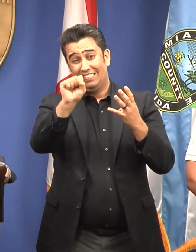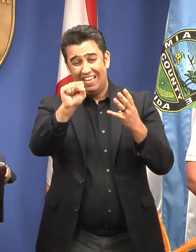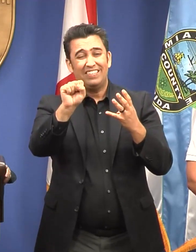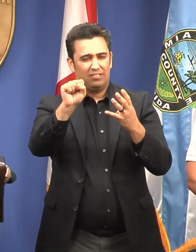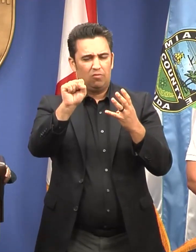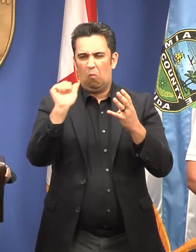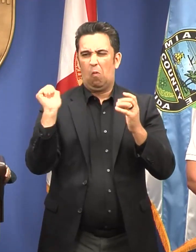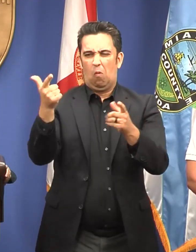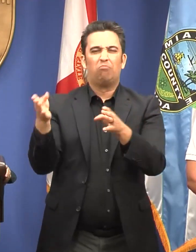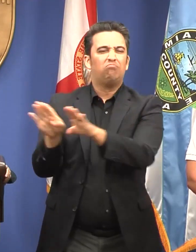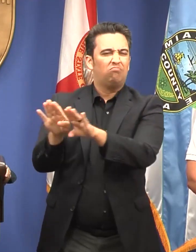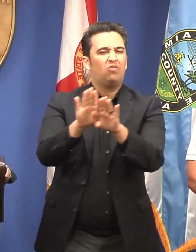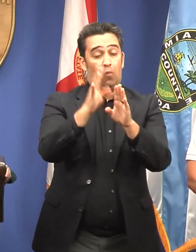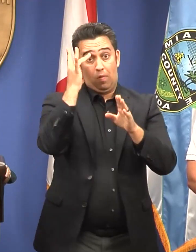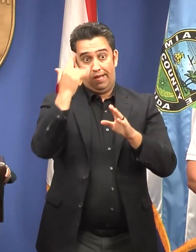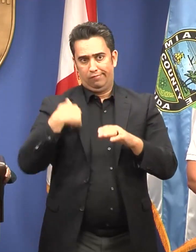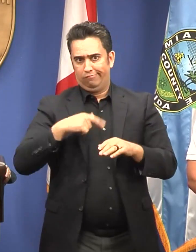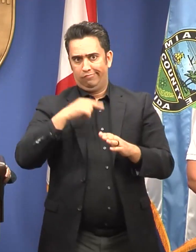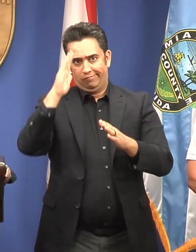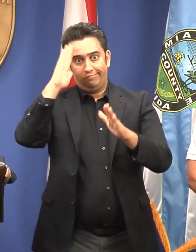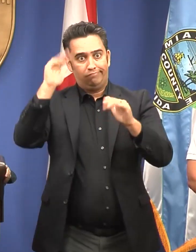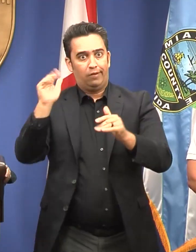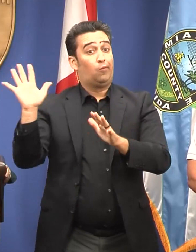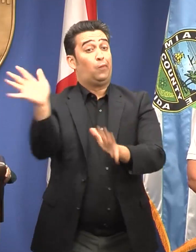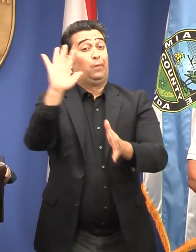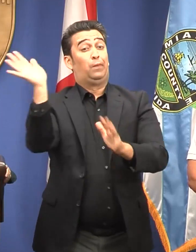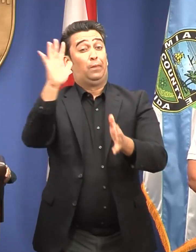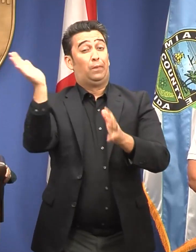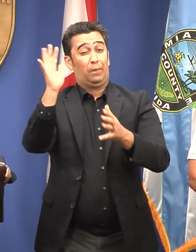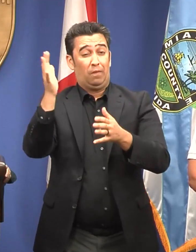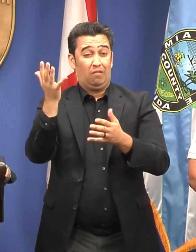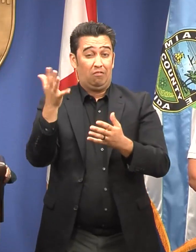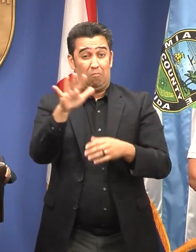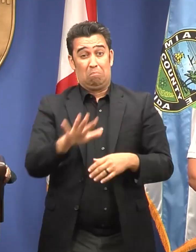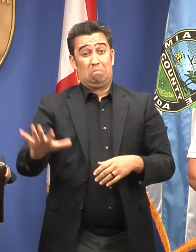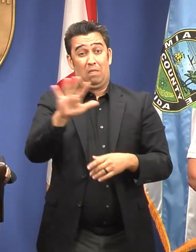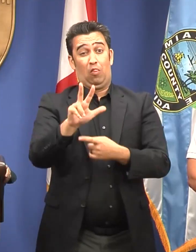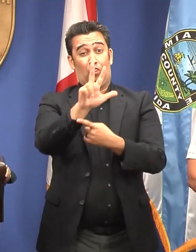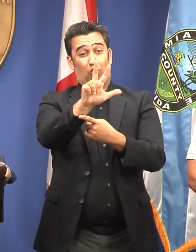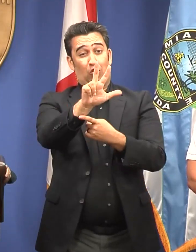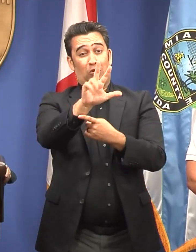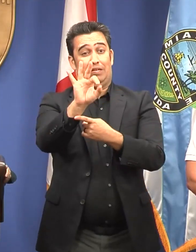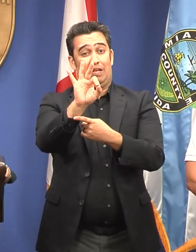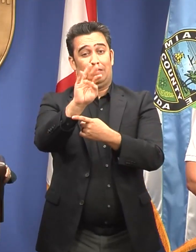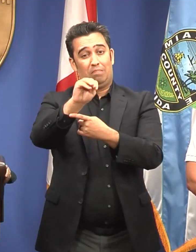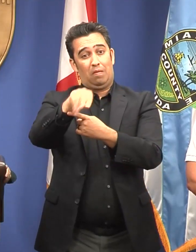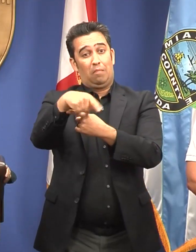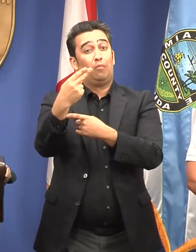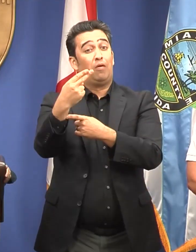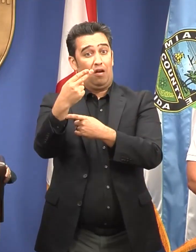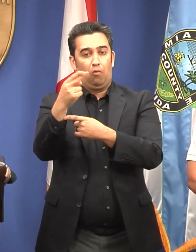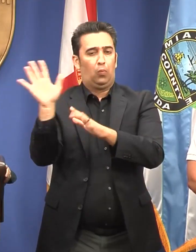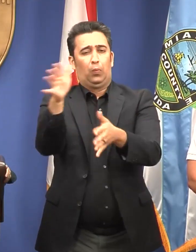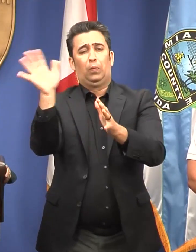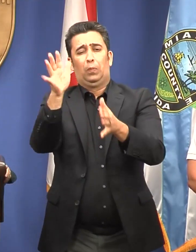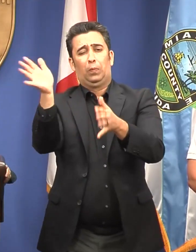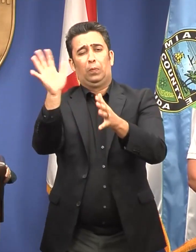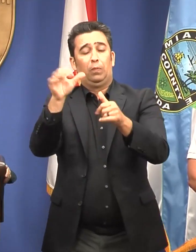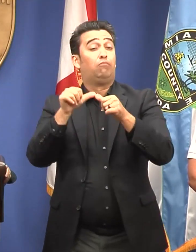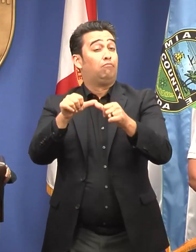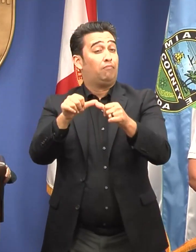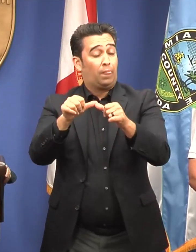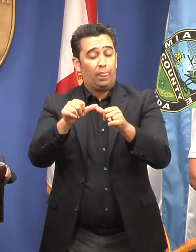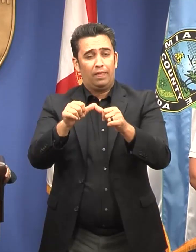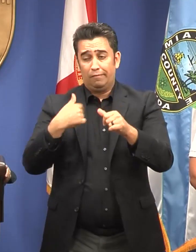expected, to receive tropical force winds sustained at 39 miles per hour throughout the day. We made the